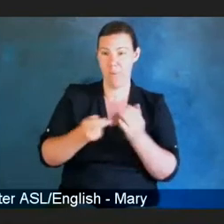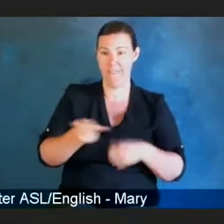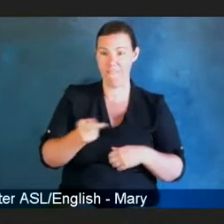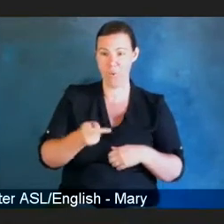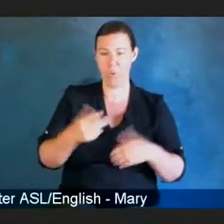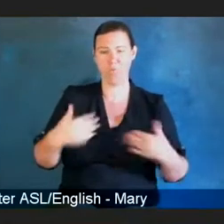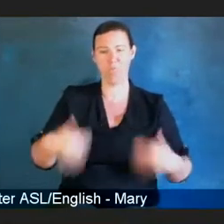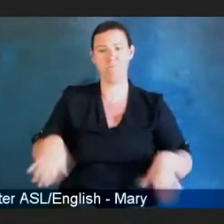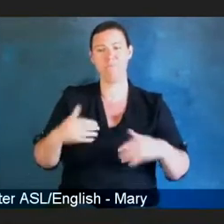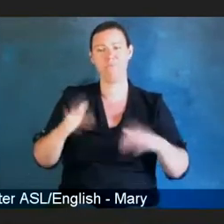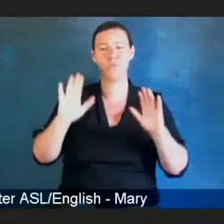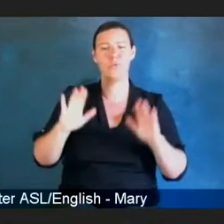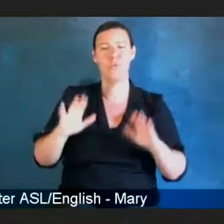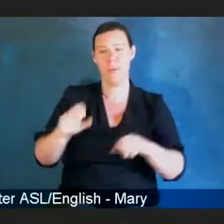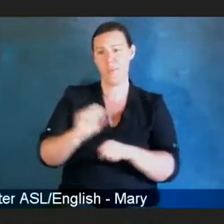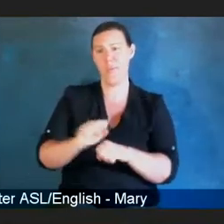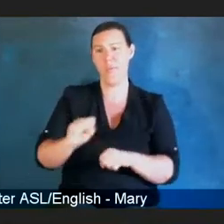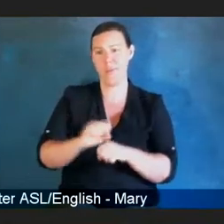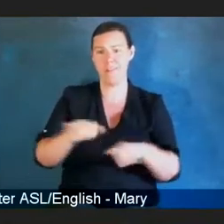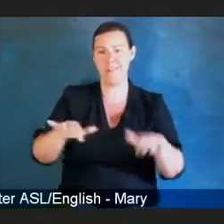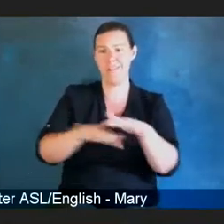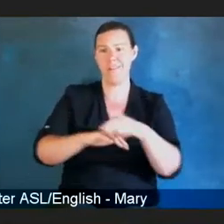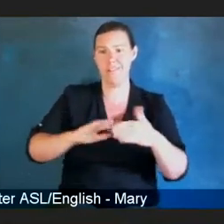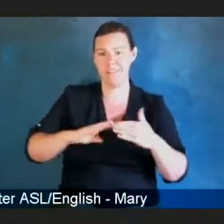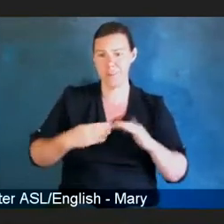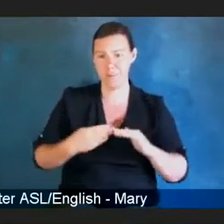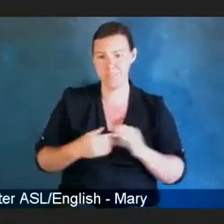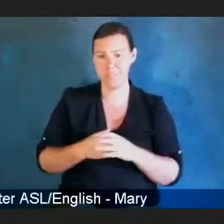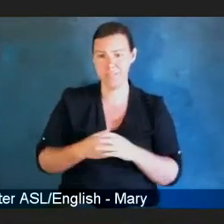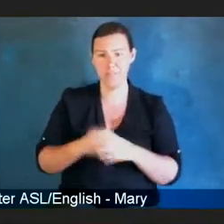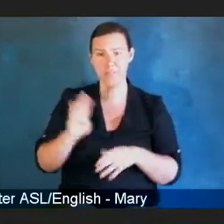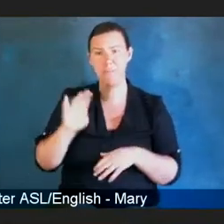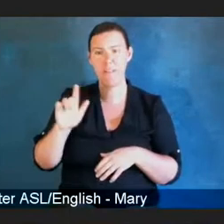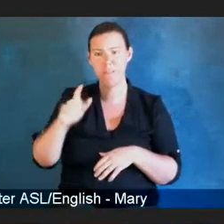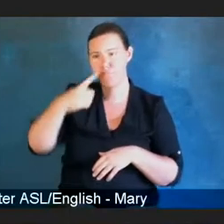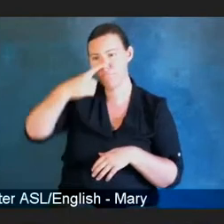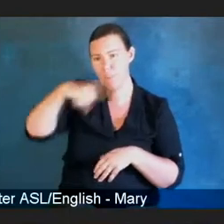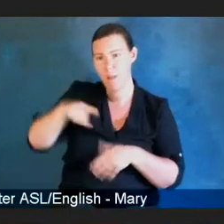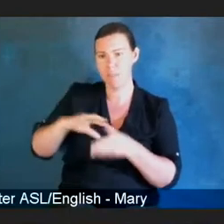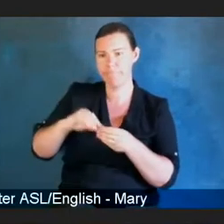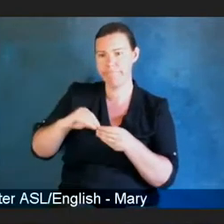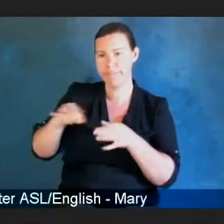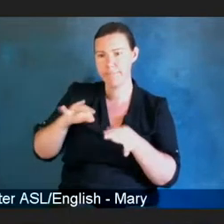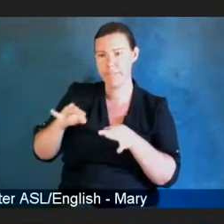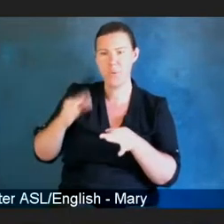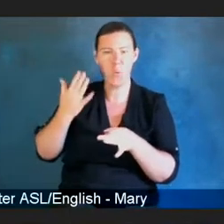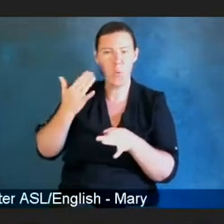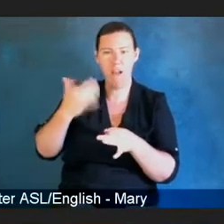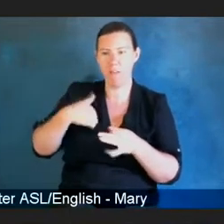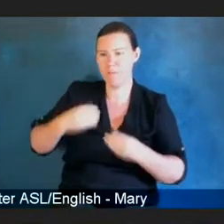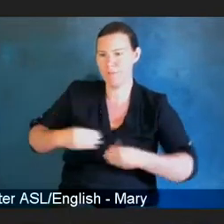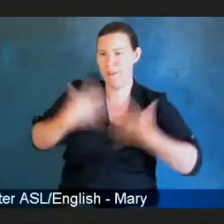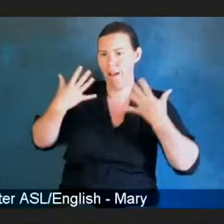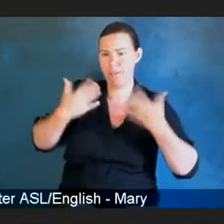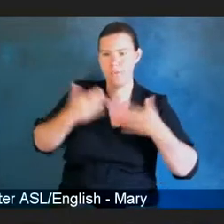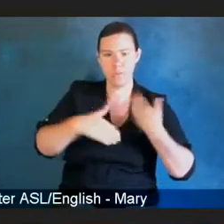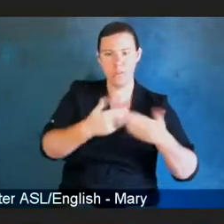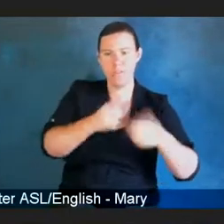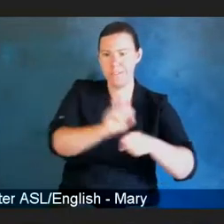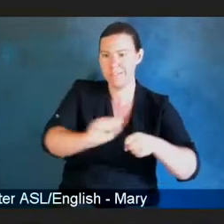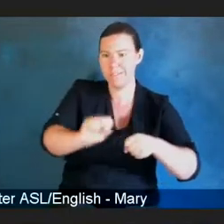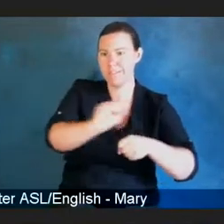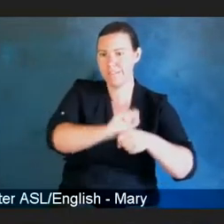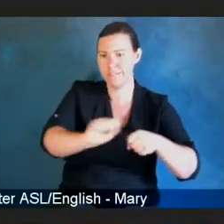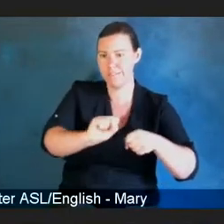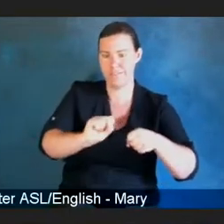Bill, can you talk about what inspired you to do this work and what the unmet needs that you're trying to address today?